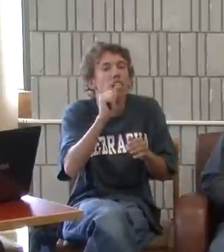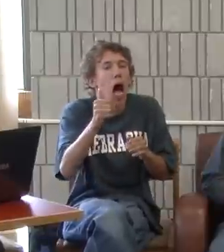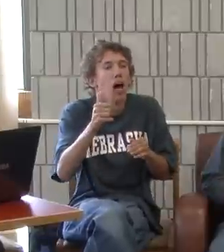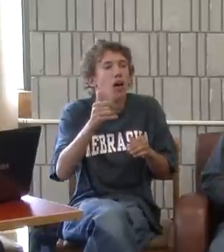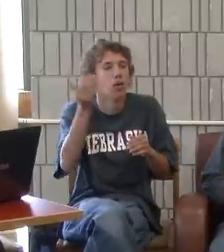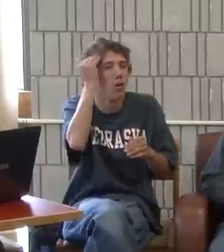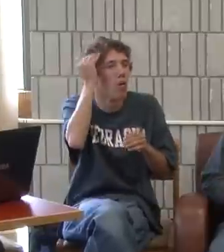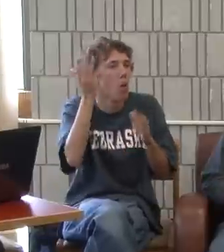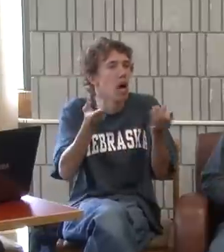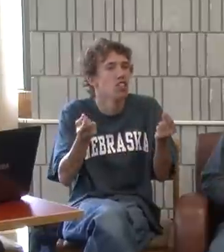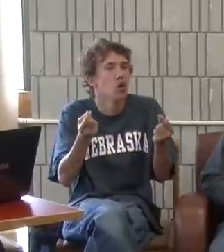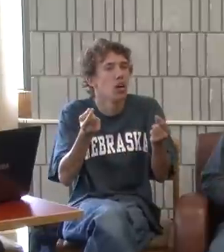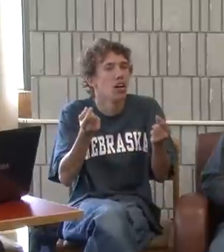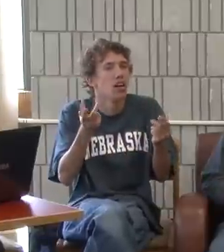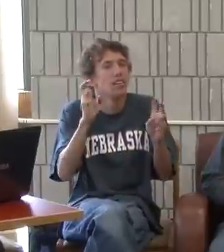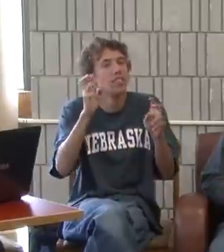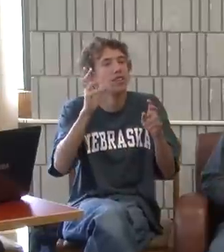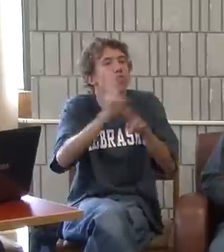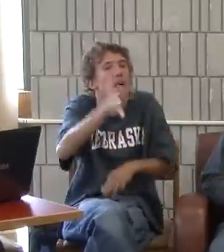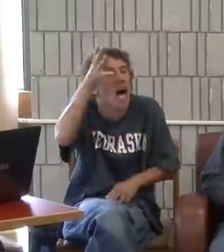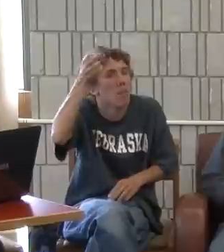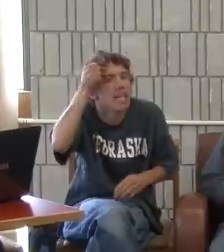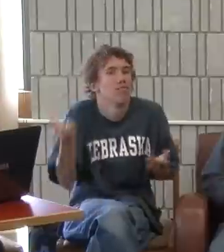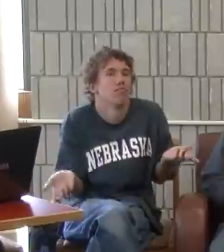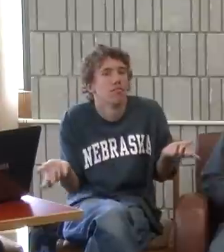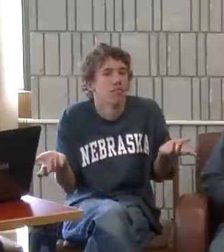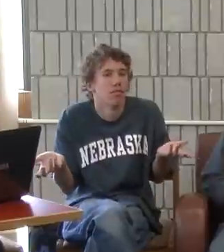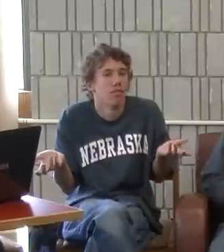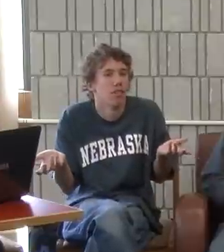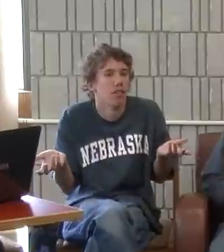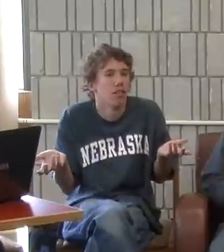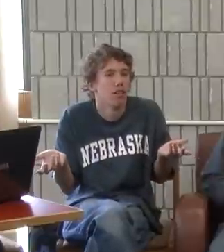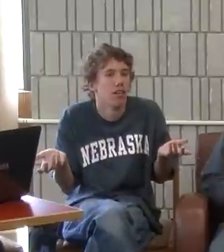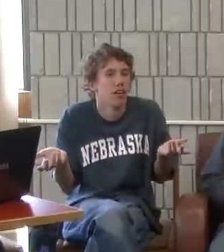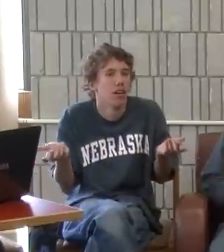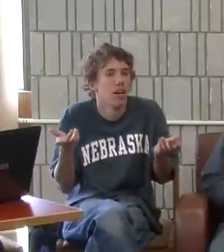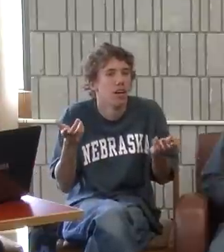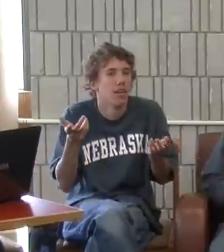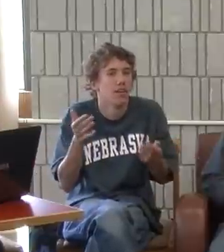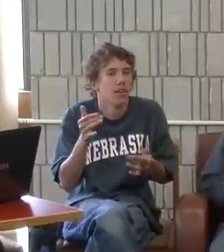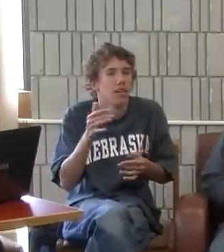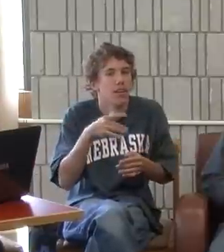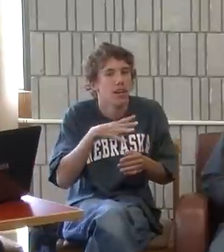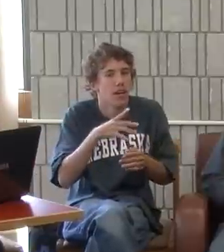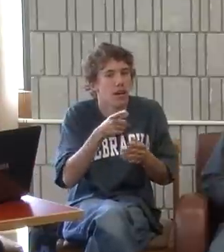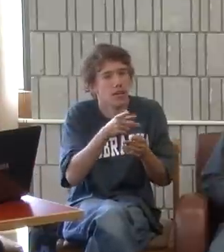and they don't know what to do. Like, use your common sense. Get out a piece of paper and have me write to you.